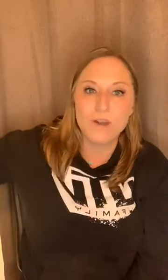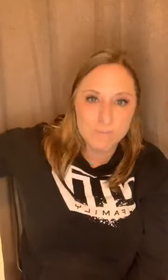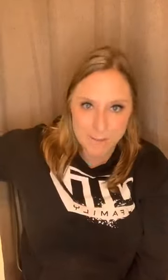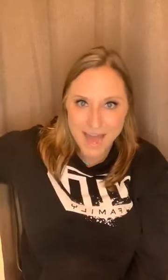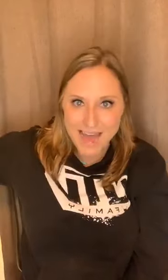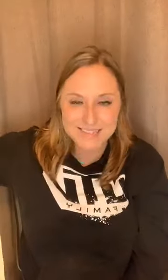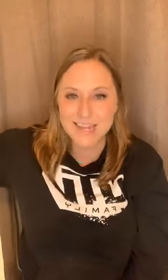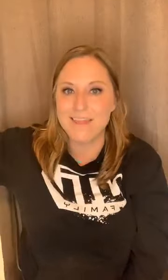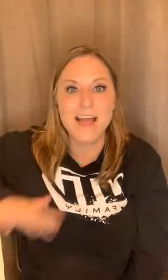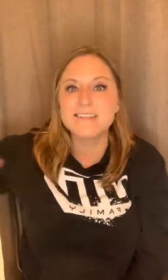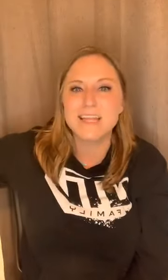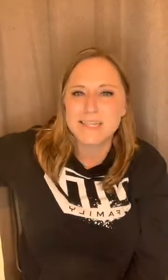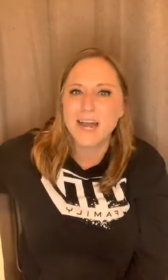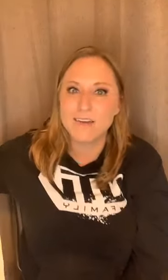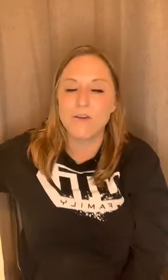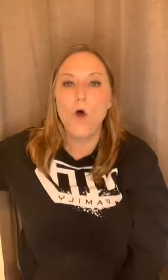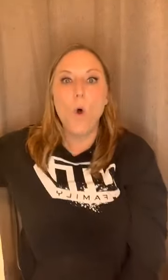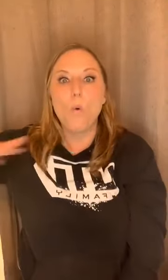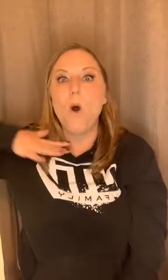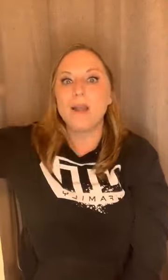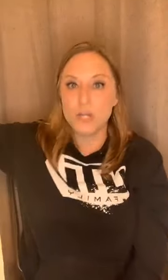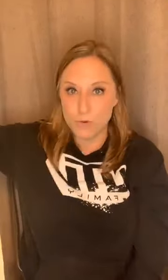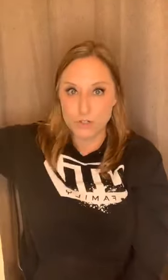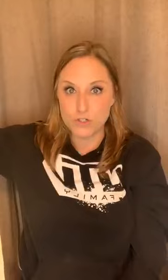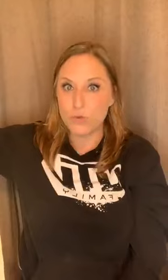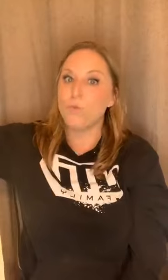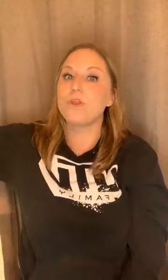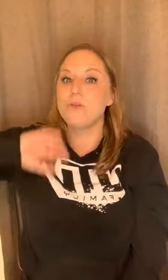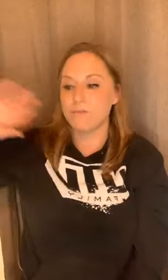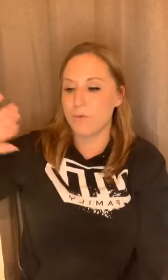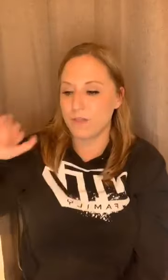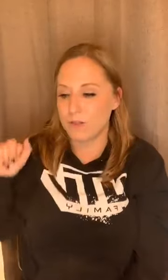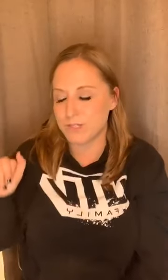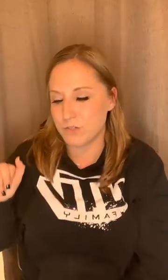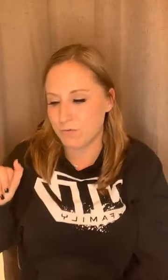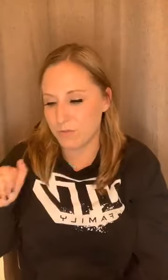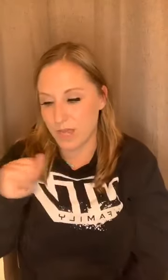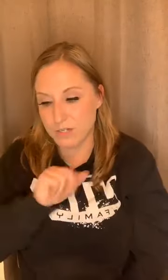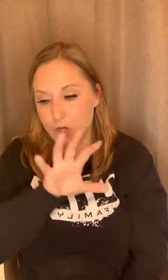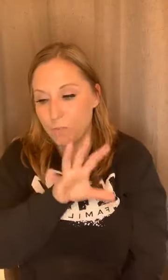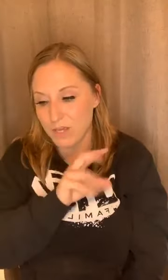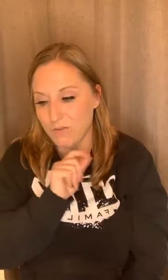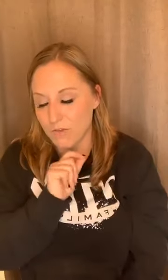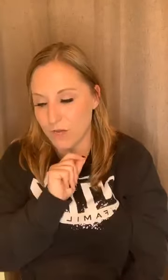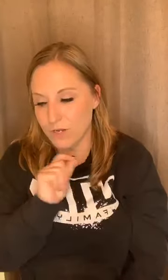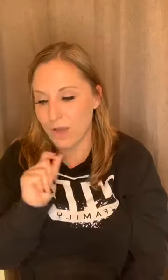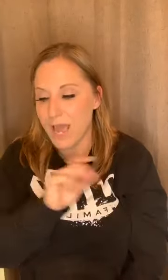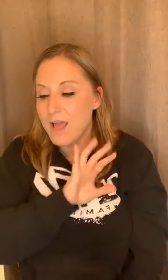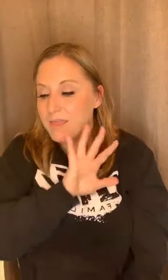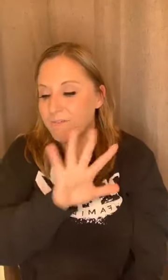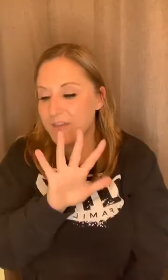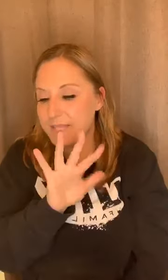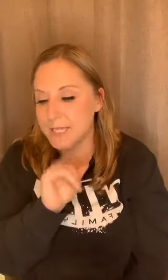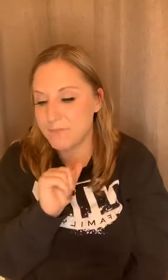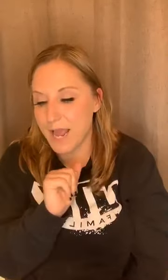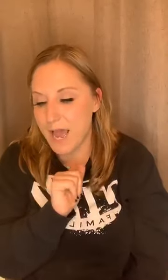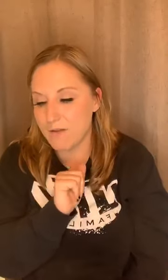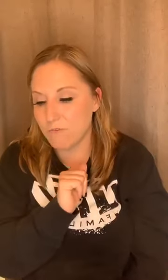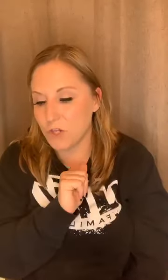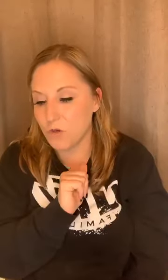of my past and that's, that's kind of what you can do when you give away the clothes that don't, that don't make you feel good. Okay. The fifth tip that I have for you